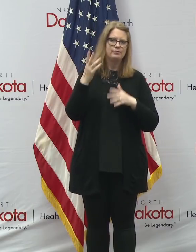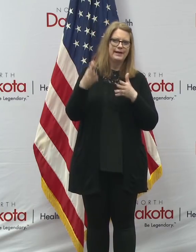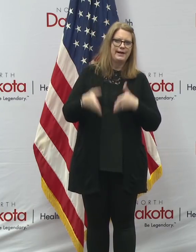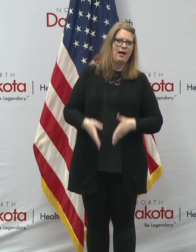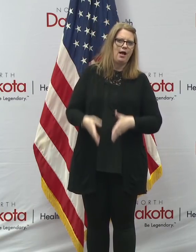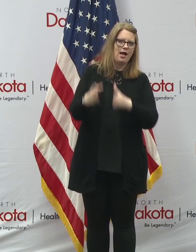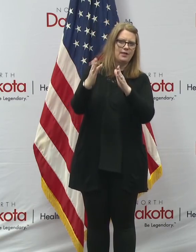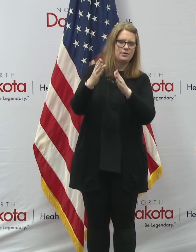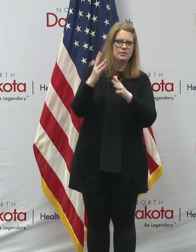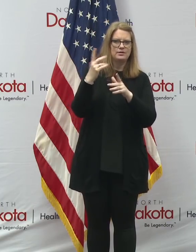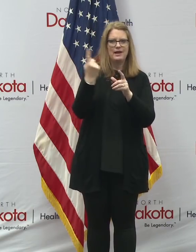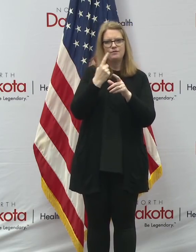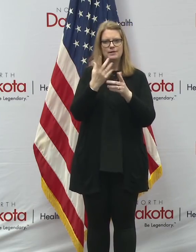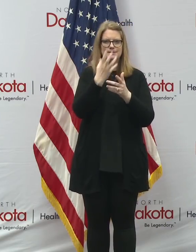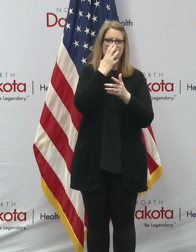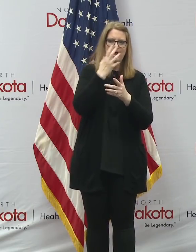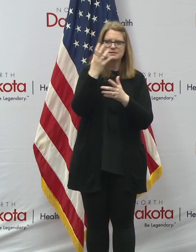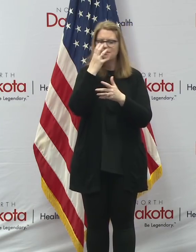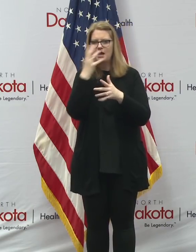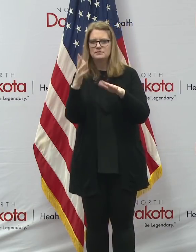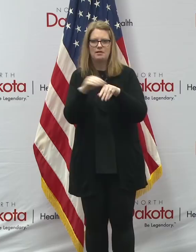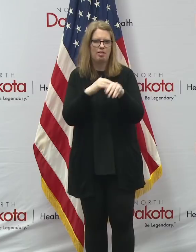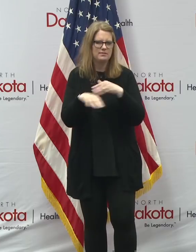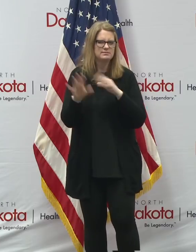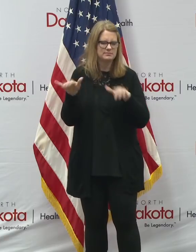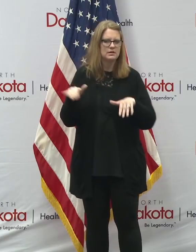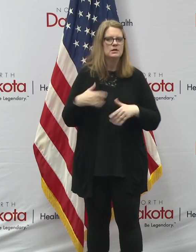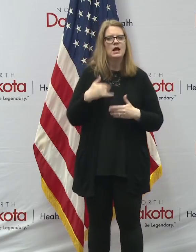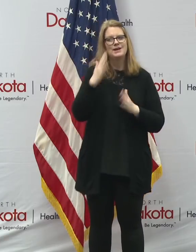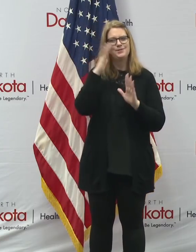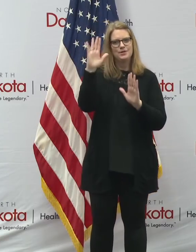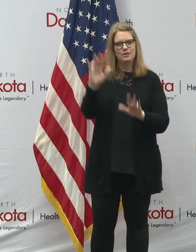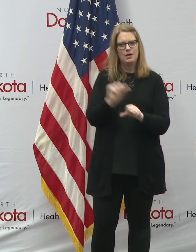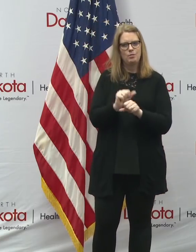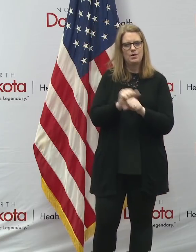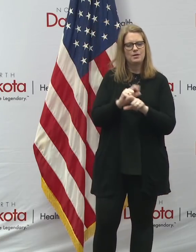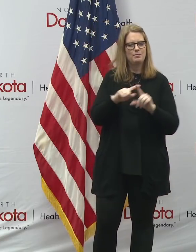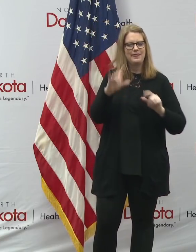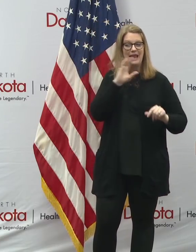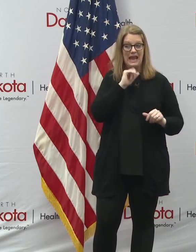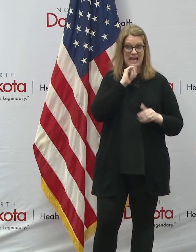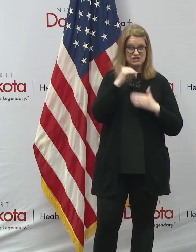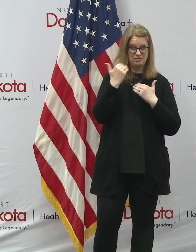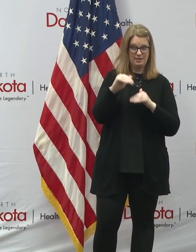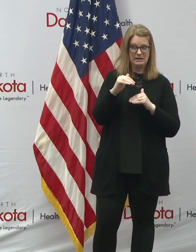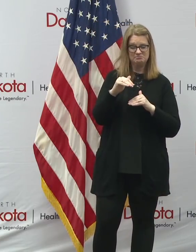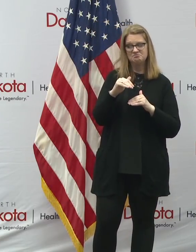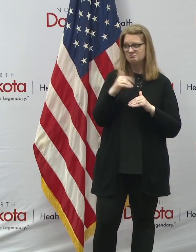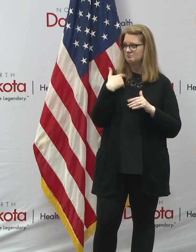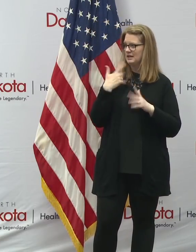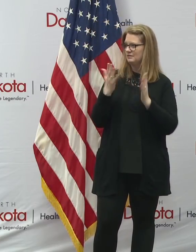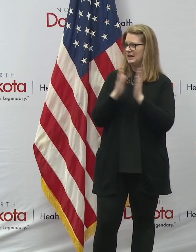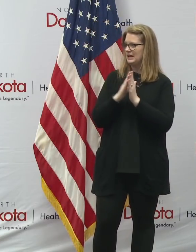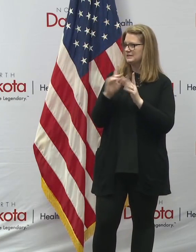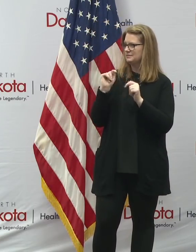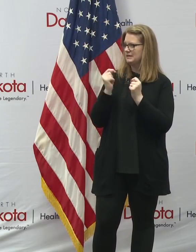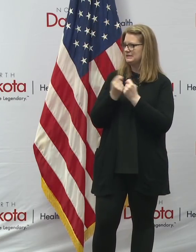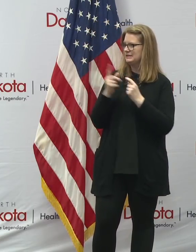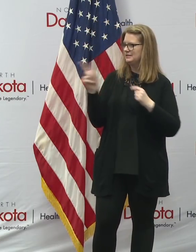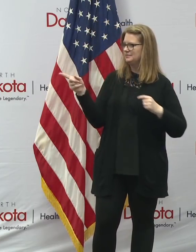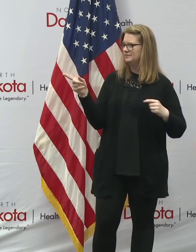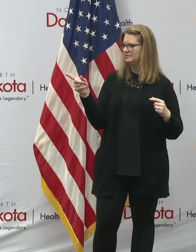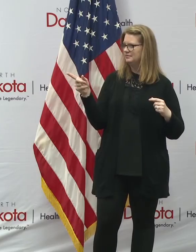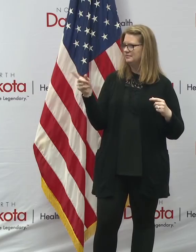examiners wearing masks, the drivers wearing masks. So I knew they were doing a lot of great work. I did not know about the age limit. I'll have to have my team check on that one.